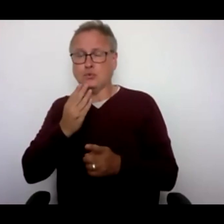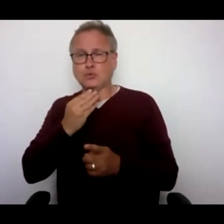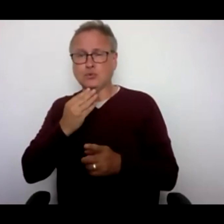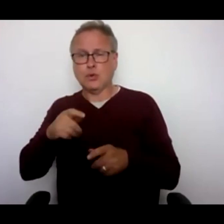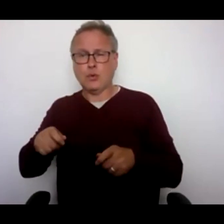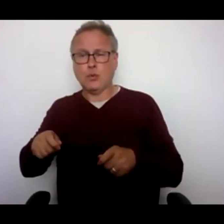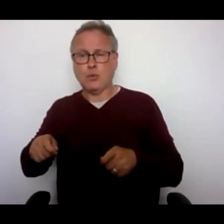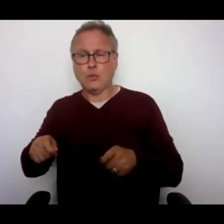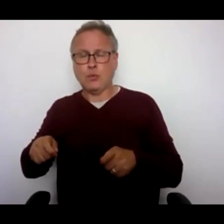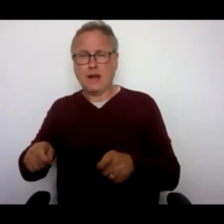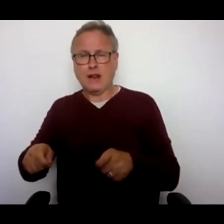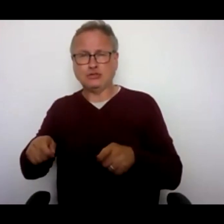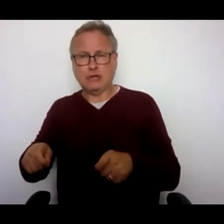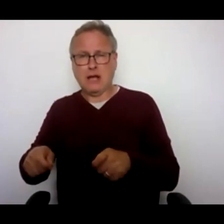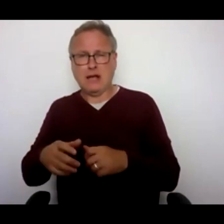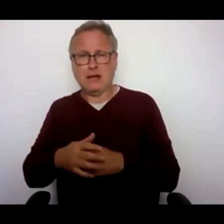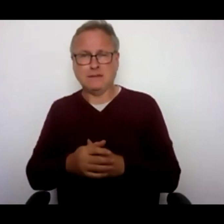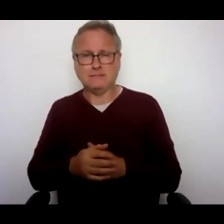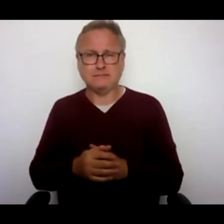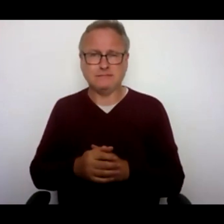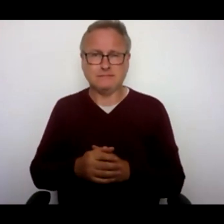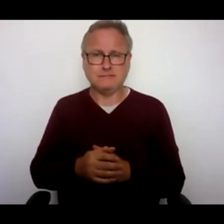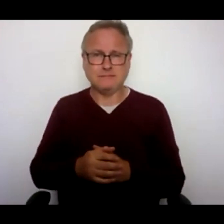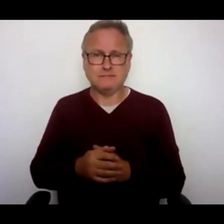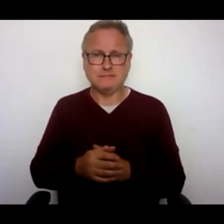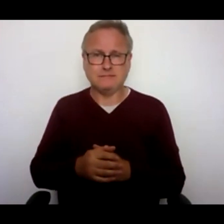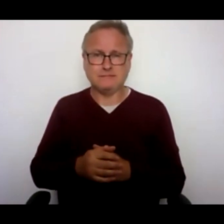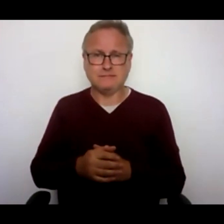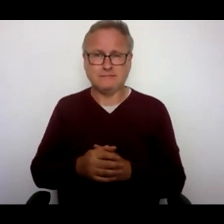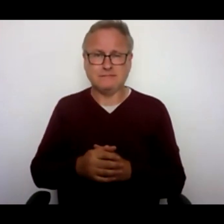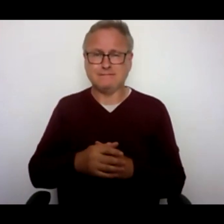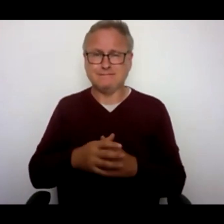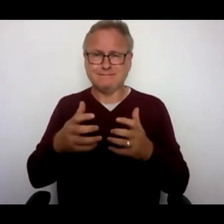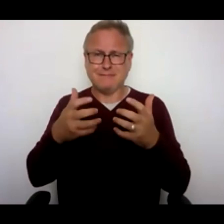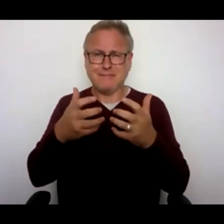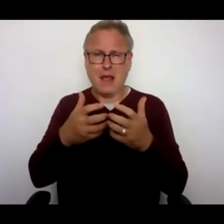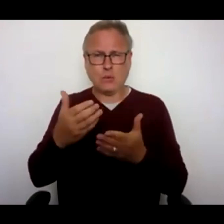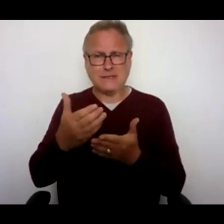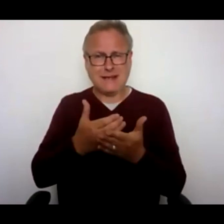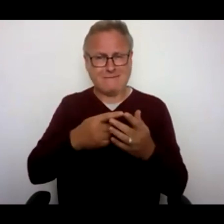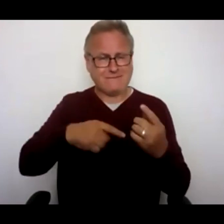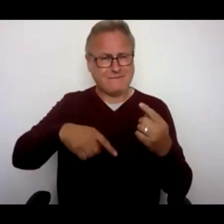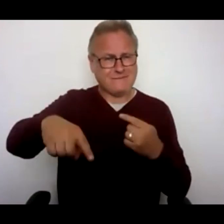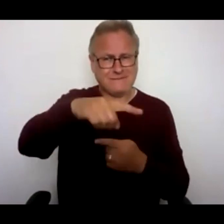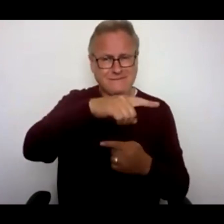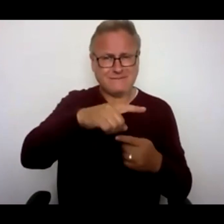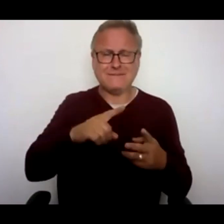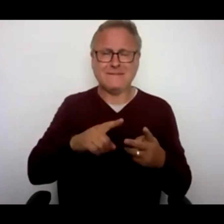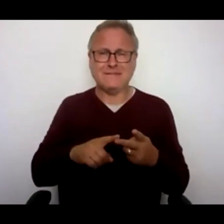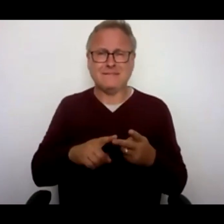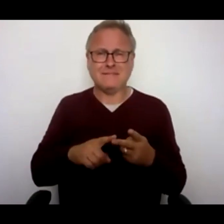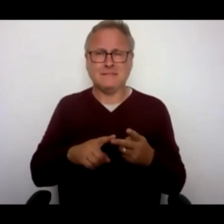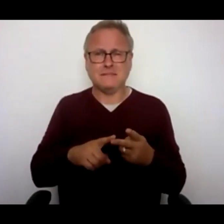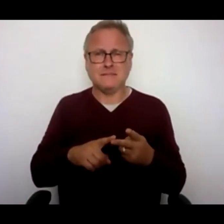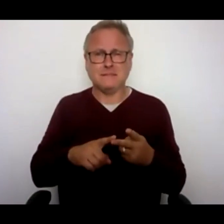We looked at other ways to keep people safe in the city centre. These included a permit system.